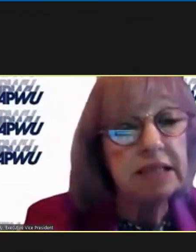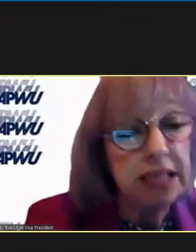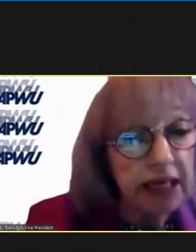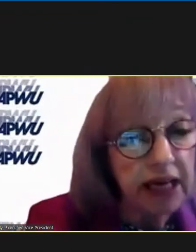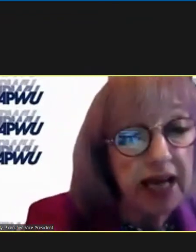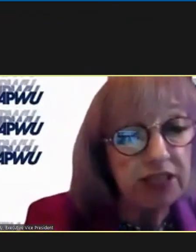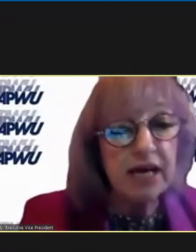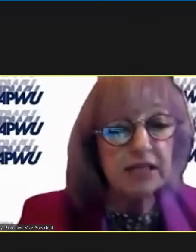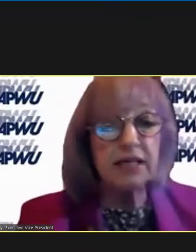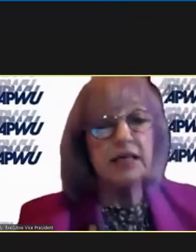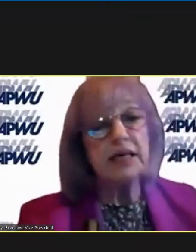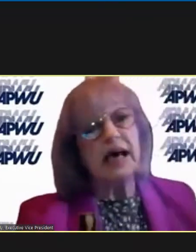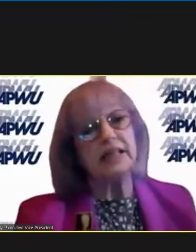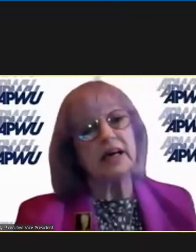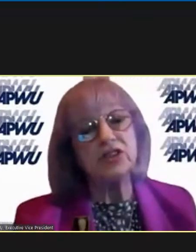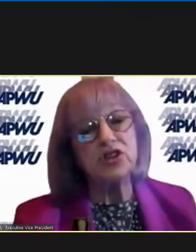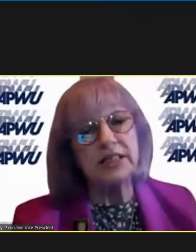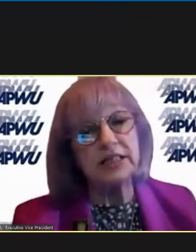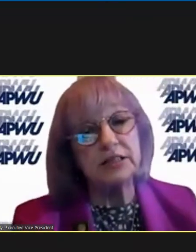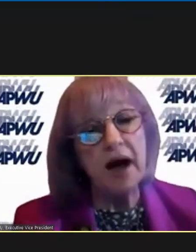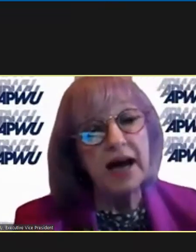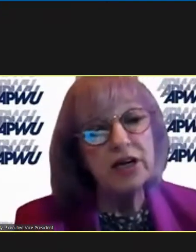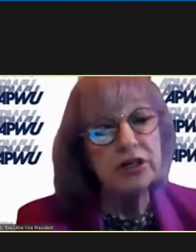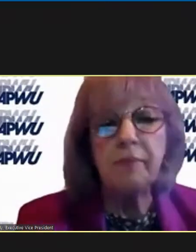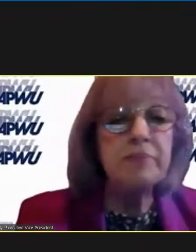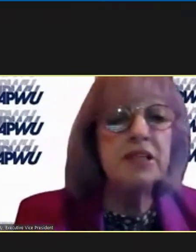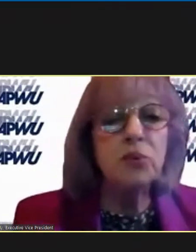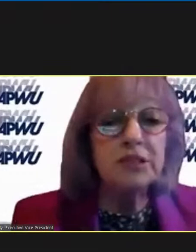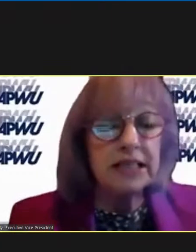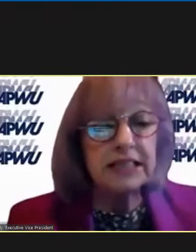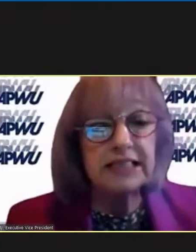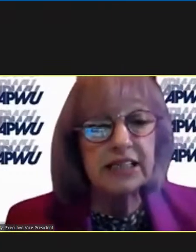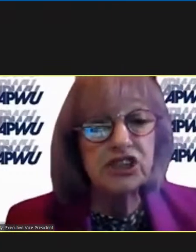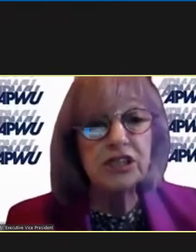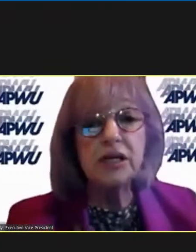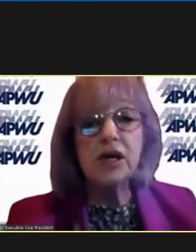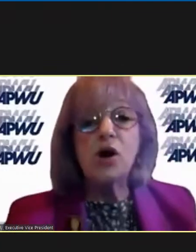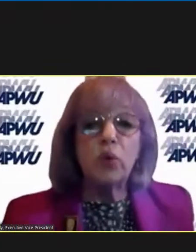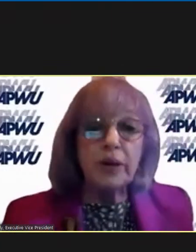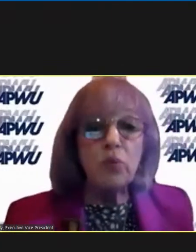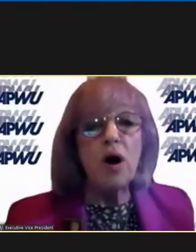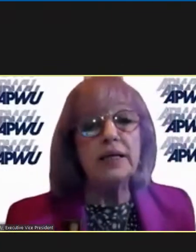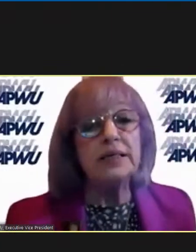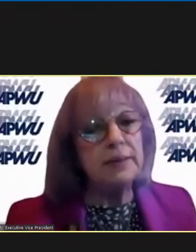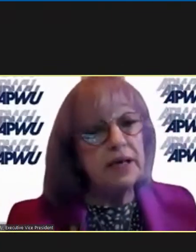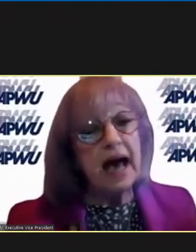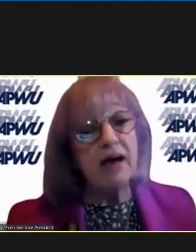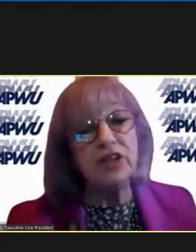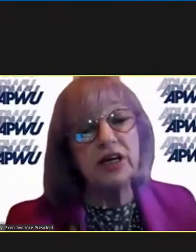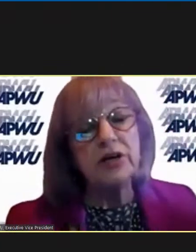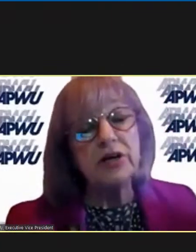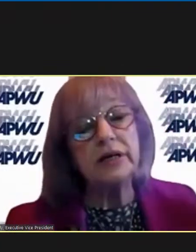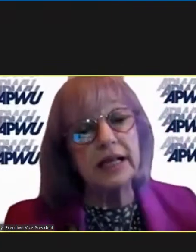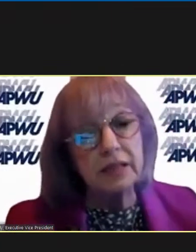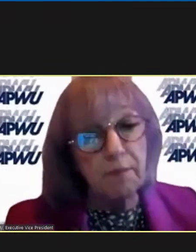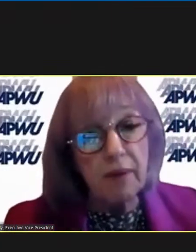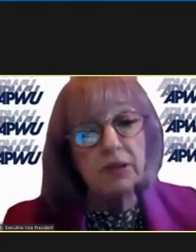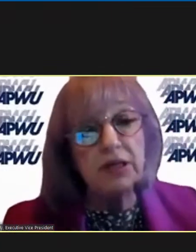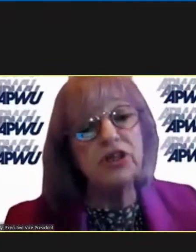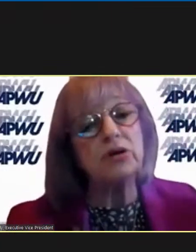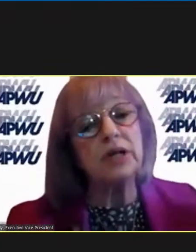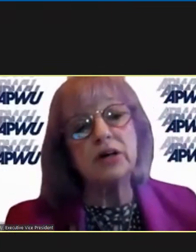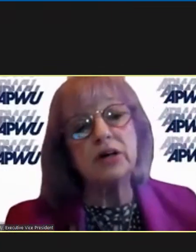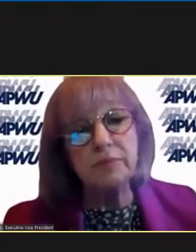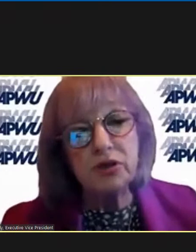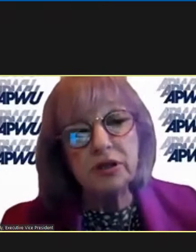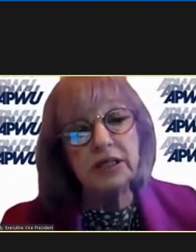we didn't get a contract and the contract expired and maybe there was an extension we wanted to be out there and let the